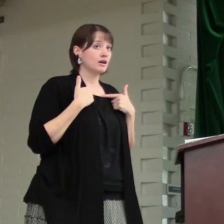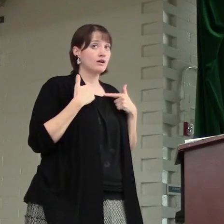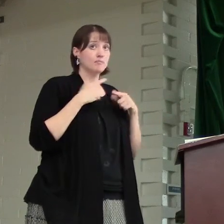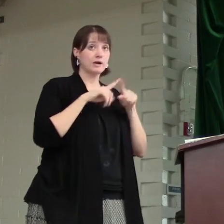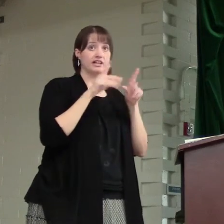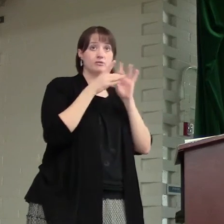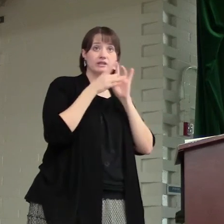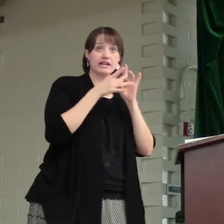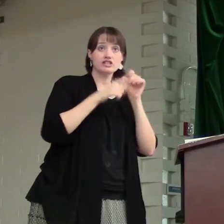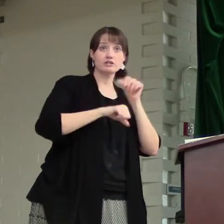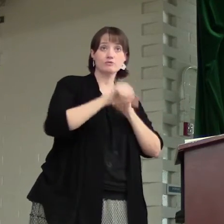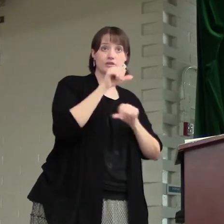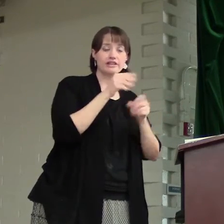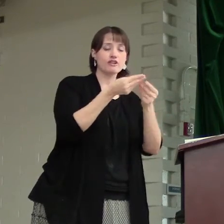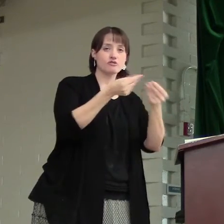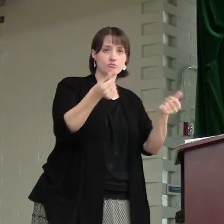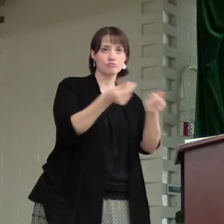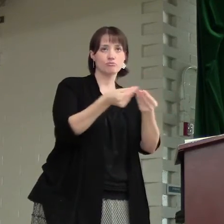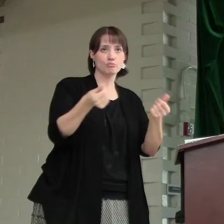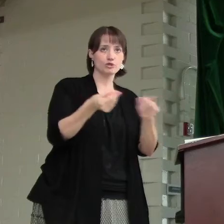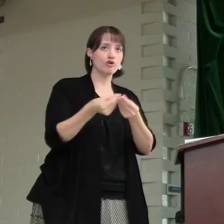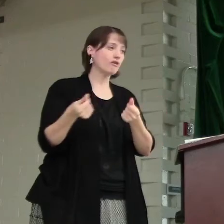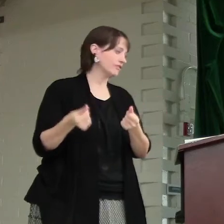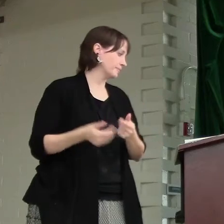but in your relationships with the other, resolve them.